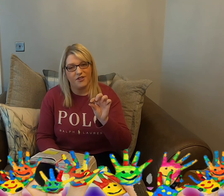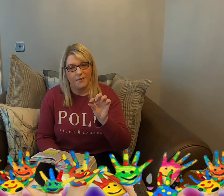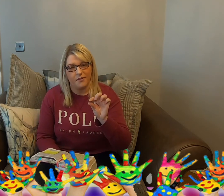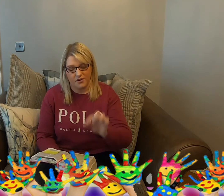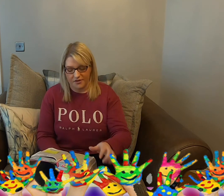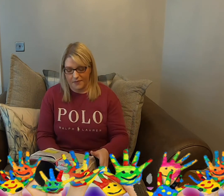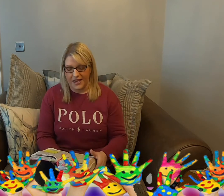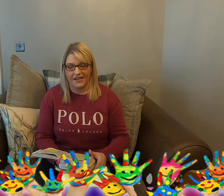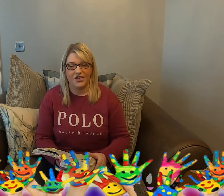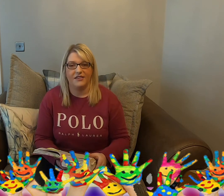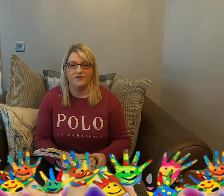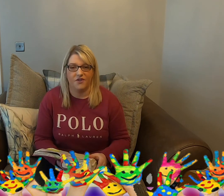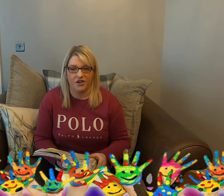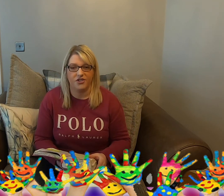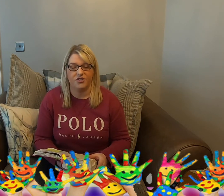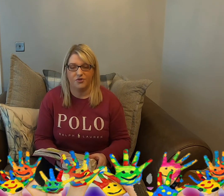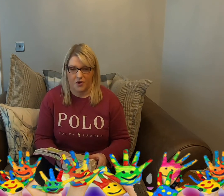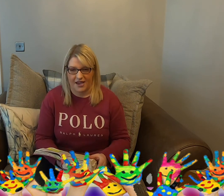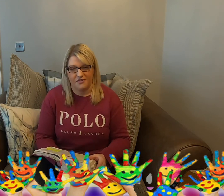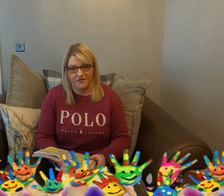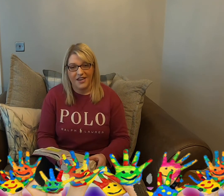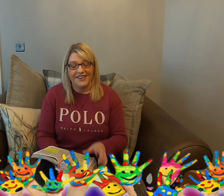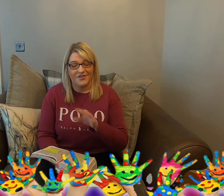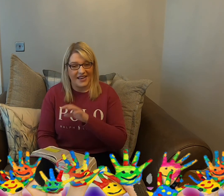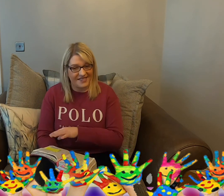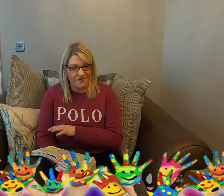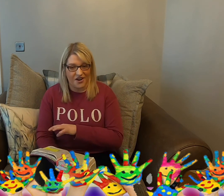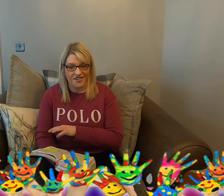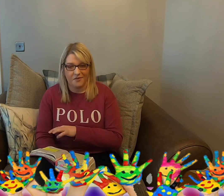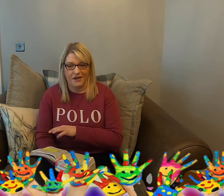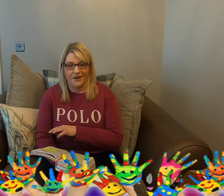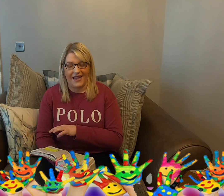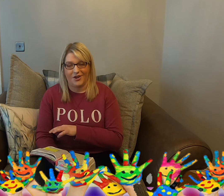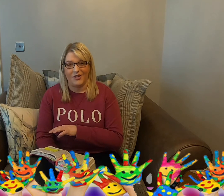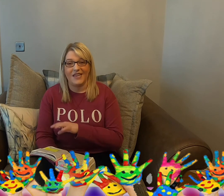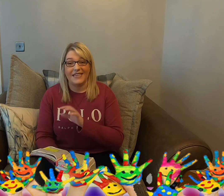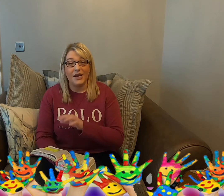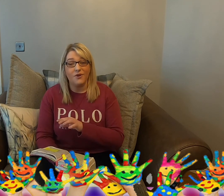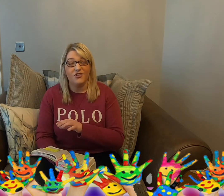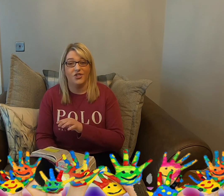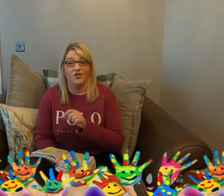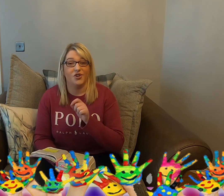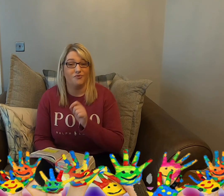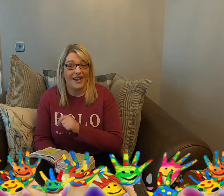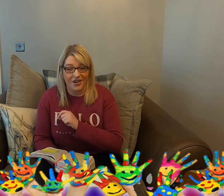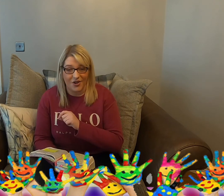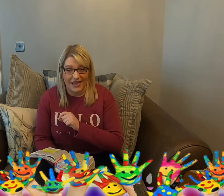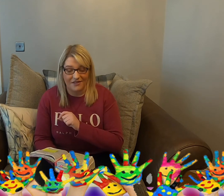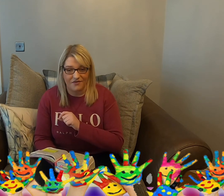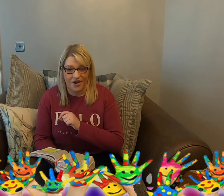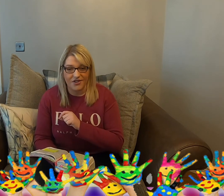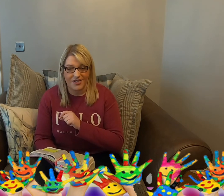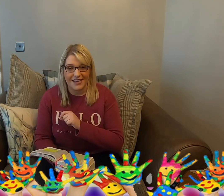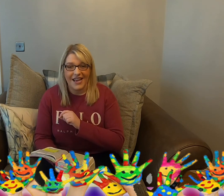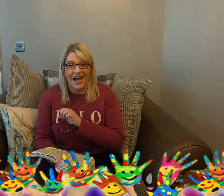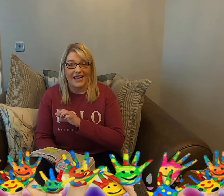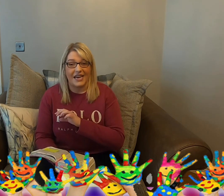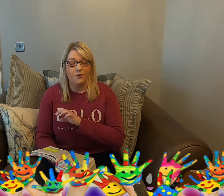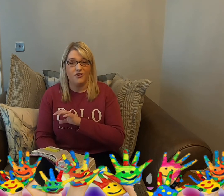number on the page is verse 12. So that's the verse that we read out and I want you to write out that verse and I want